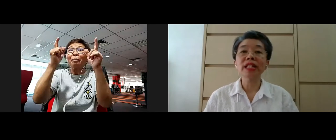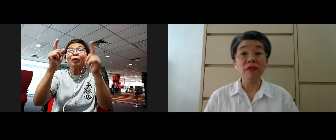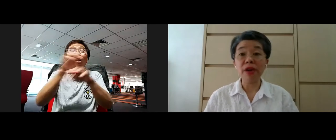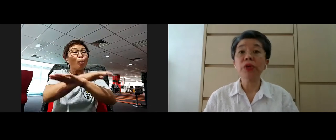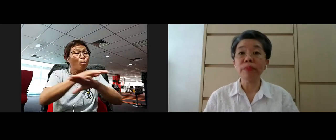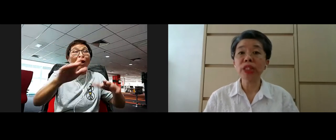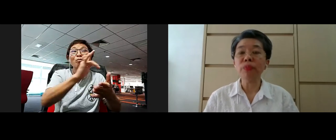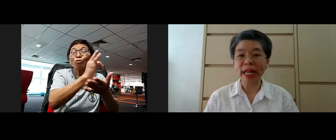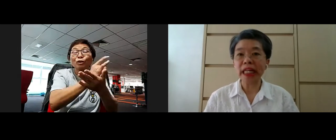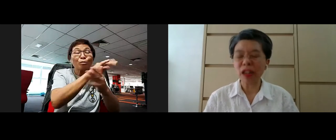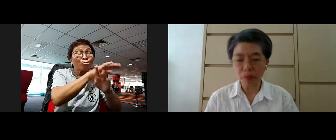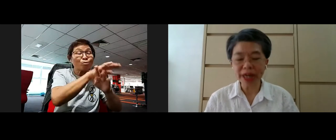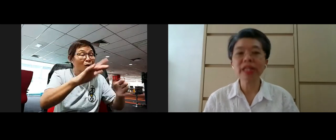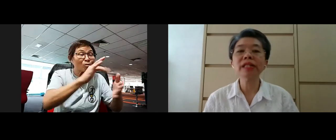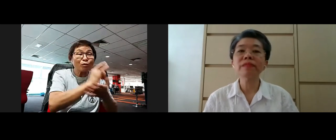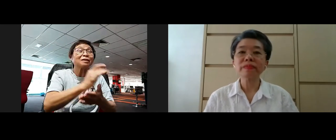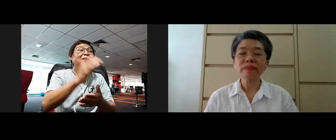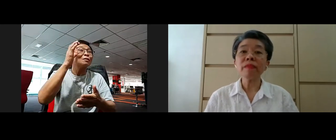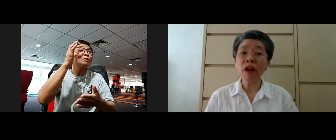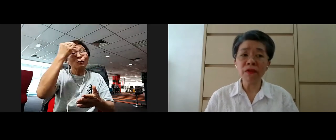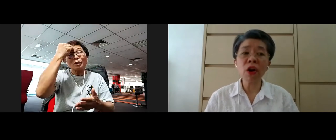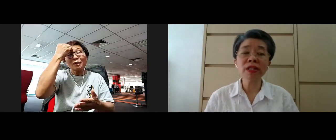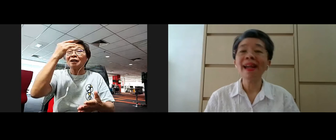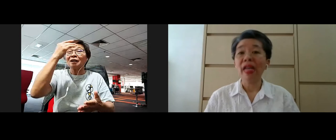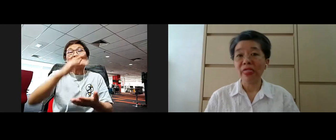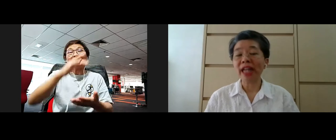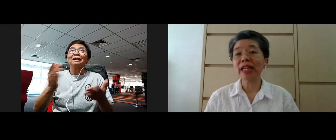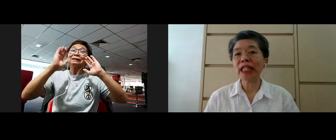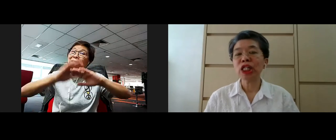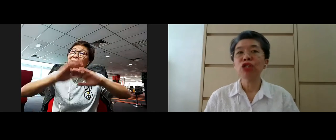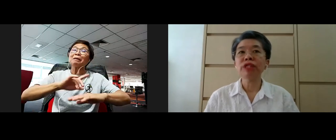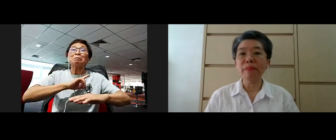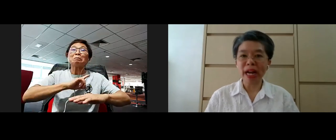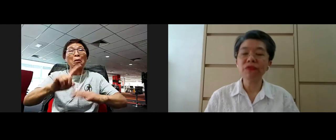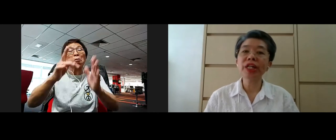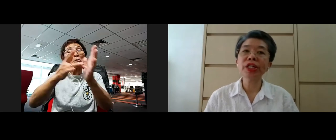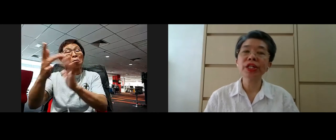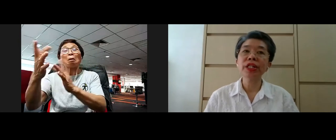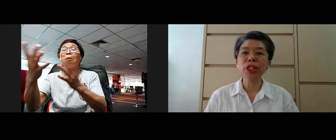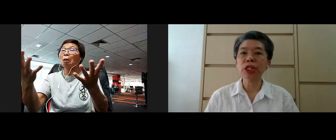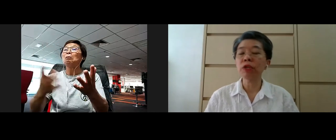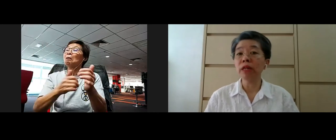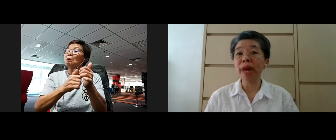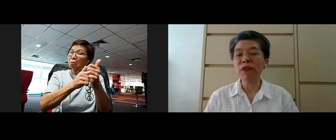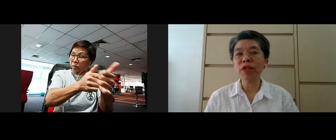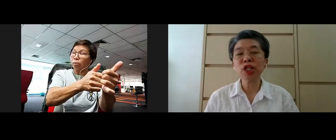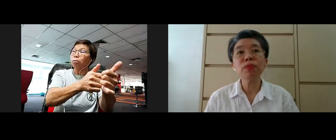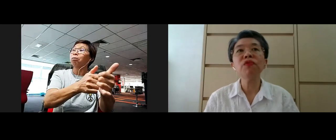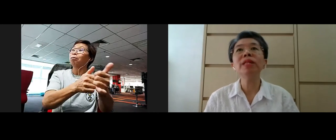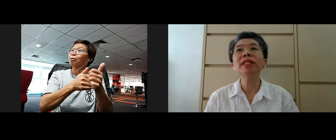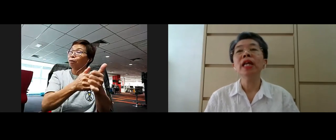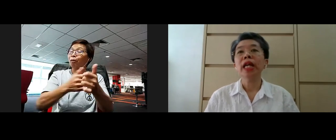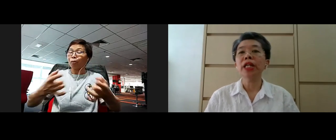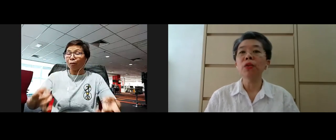nowadays they are very open to meditative practice of course thanking to the mindfulness the circular mindfulness